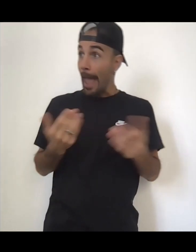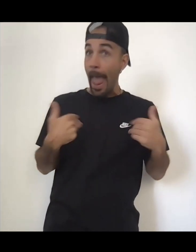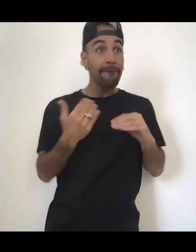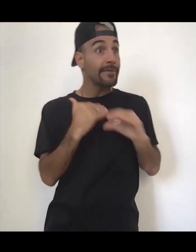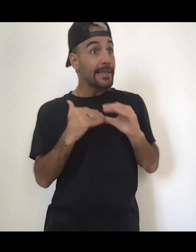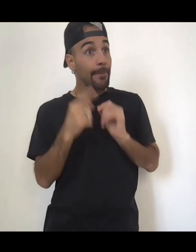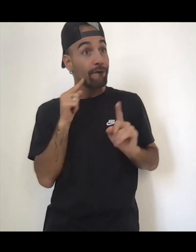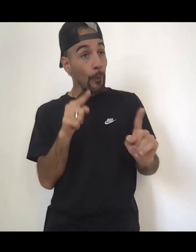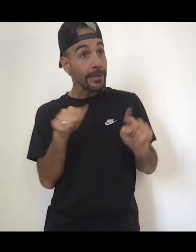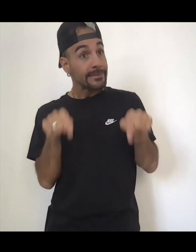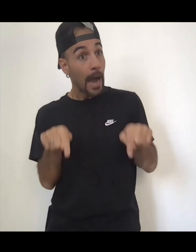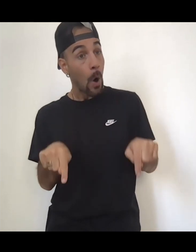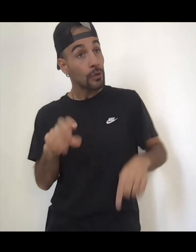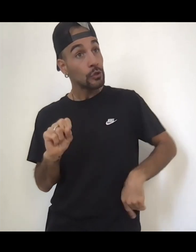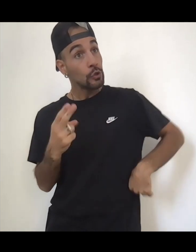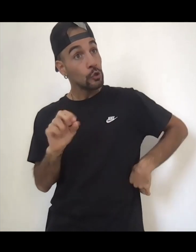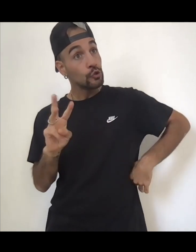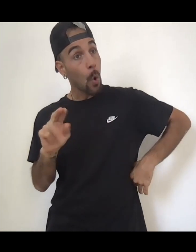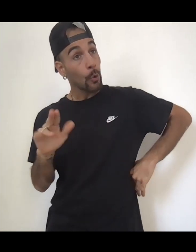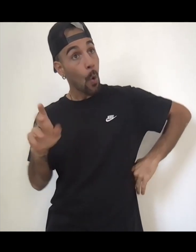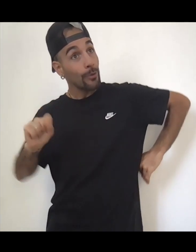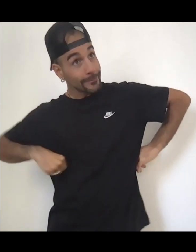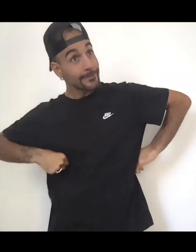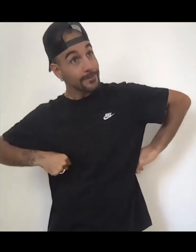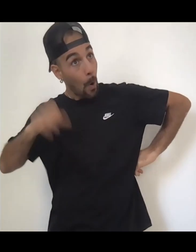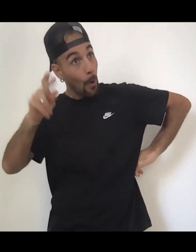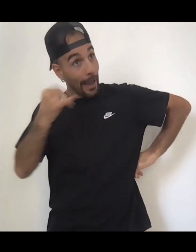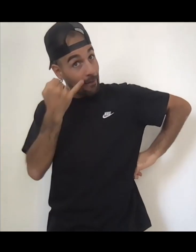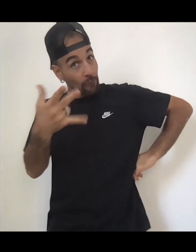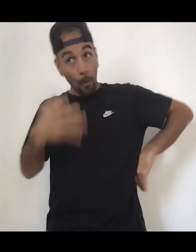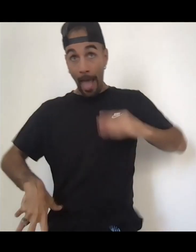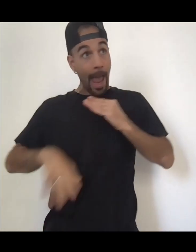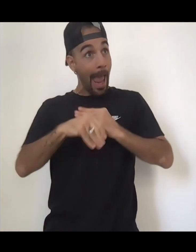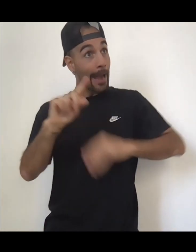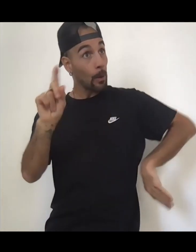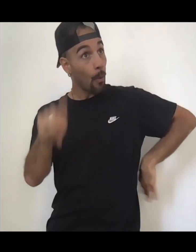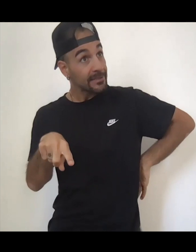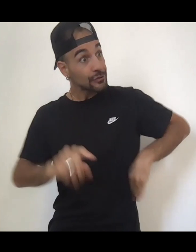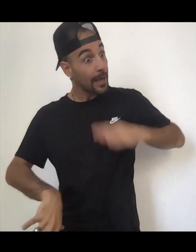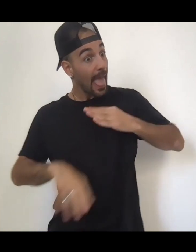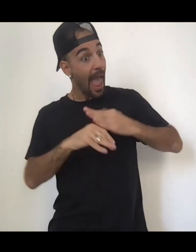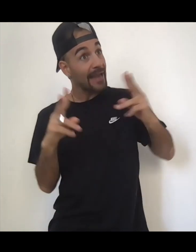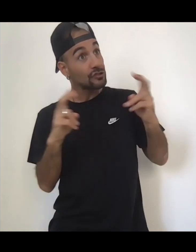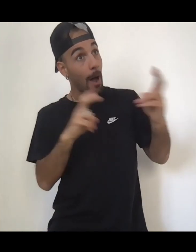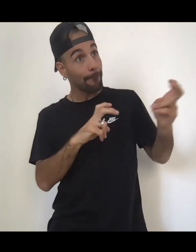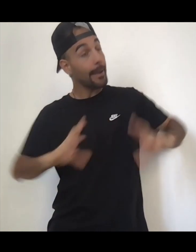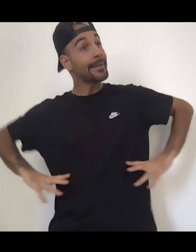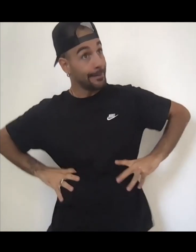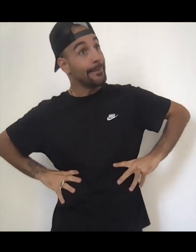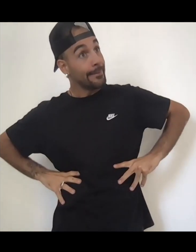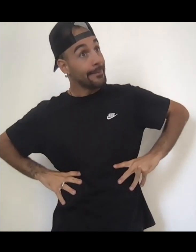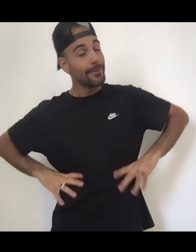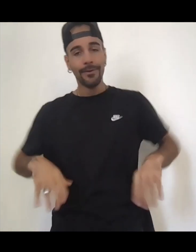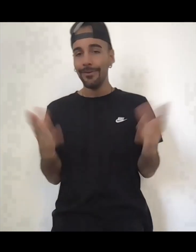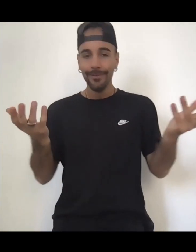email down in the show notes there if you guys wanna throw in a topic or if you got any questions um but yeah I'm gonna get my